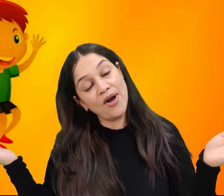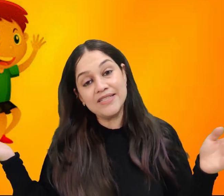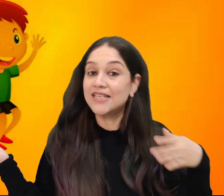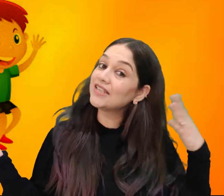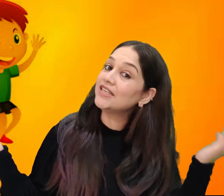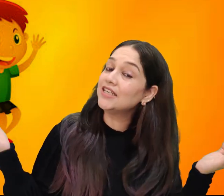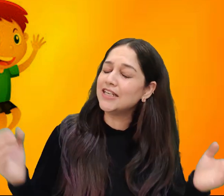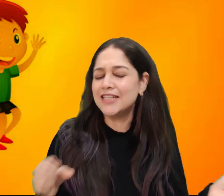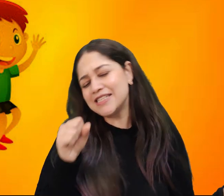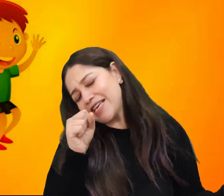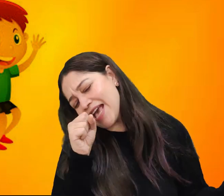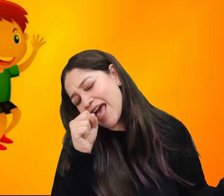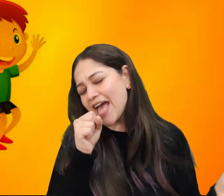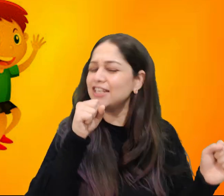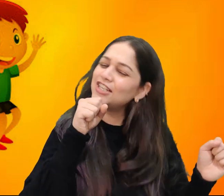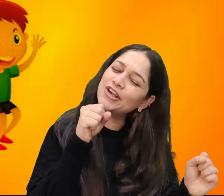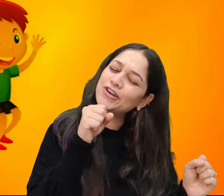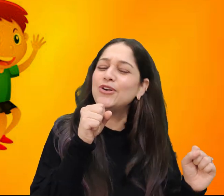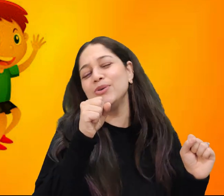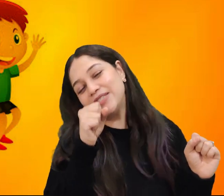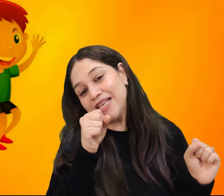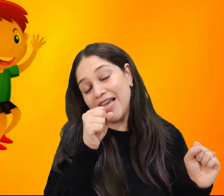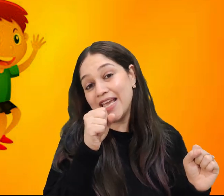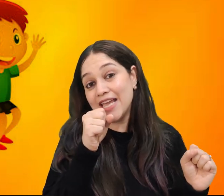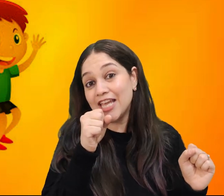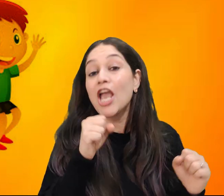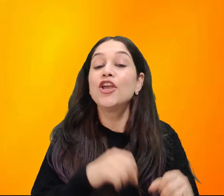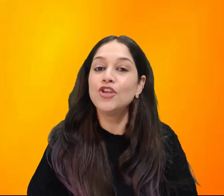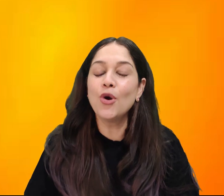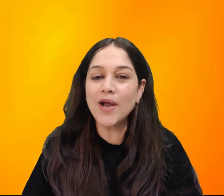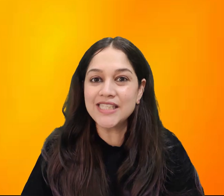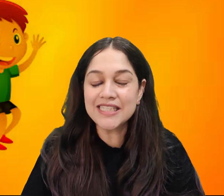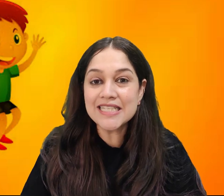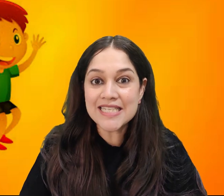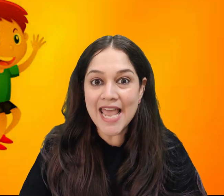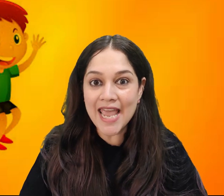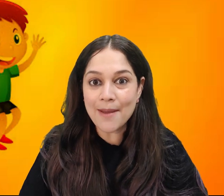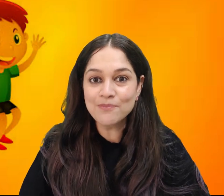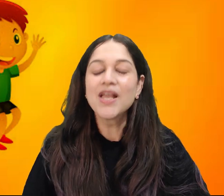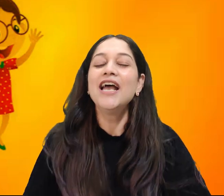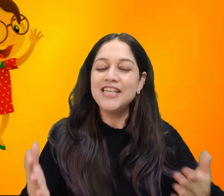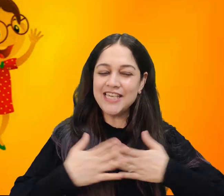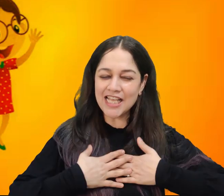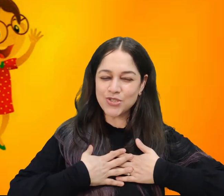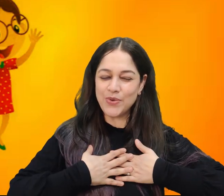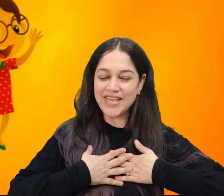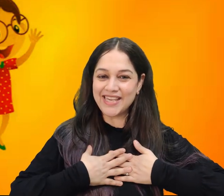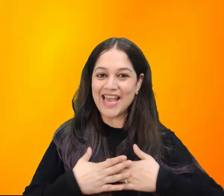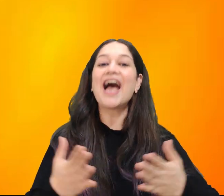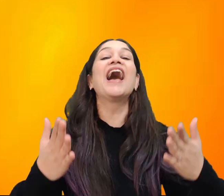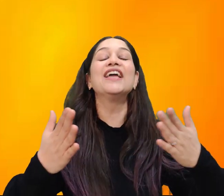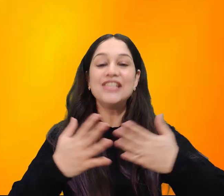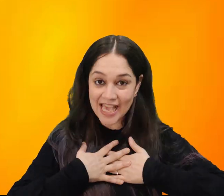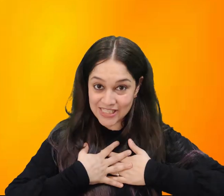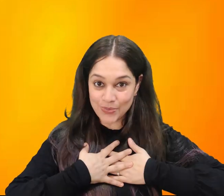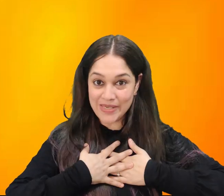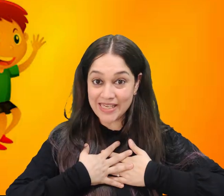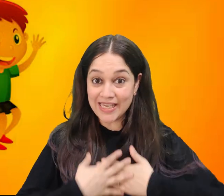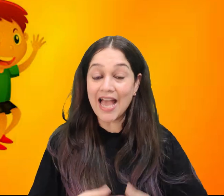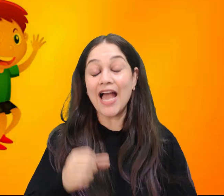boys and girls, can you sing? You know what did they say? Yes we can, yes we can,